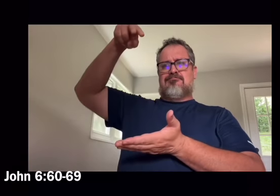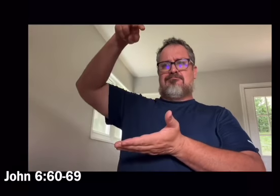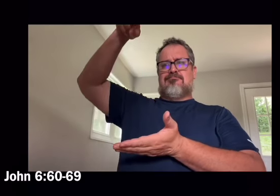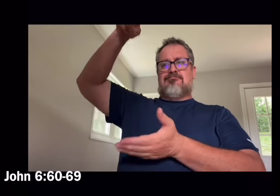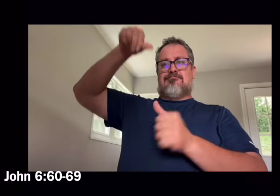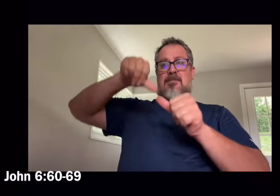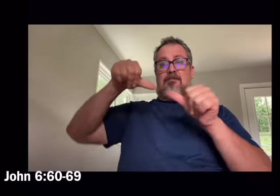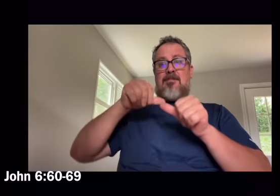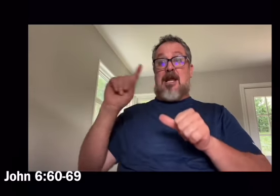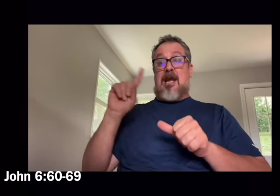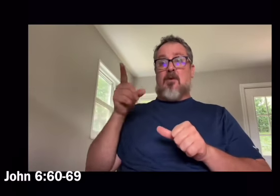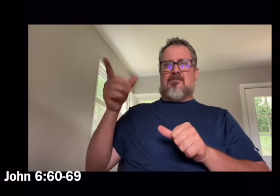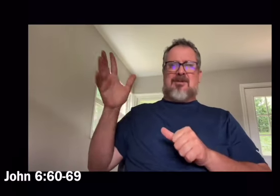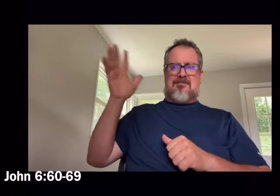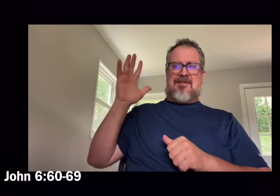to where he was before?